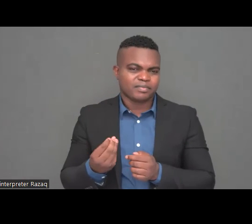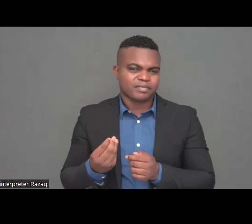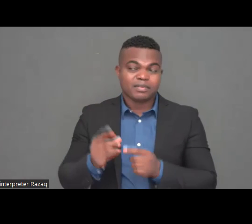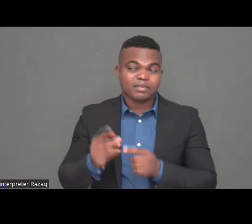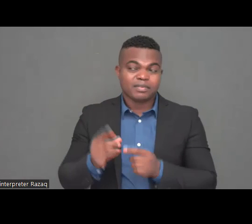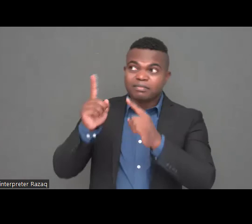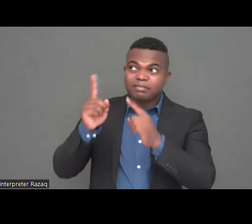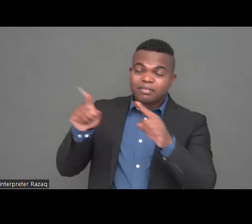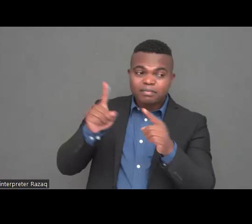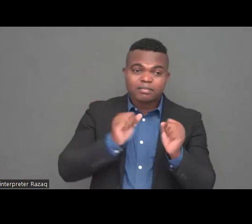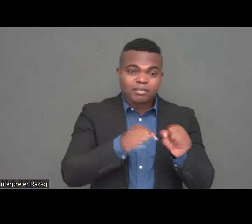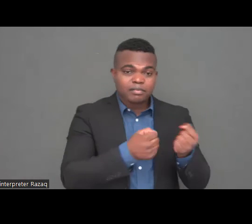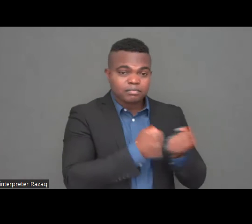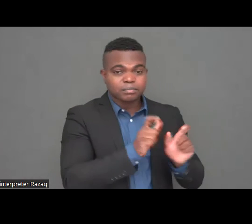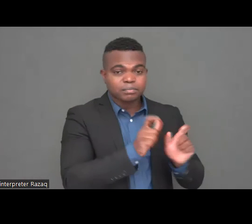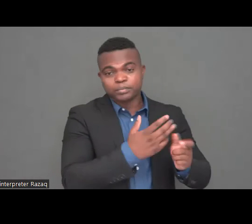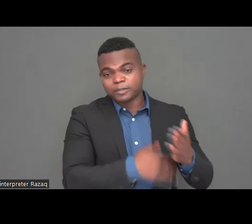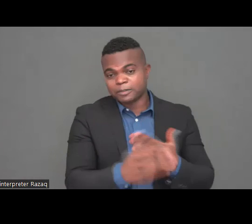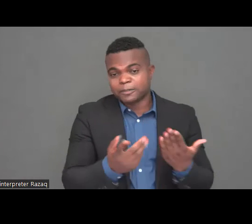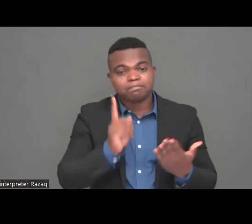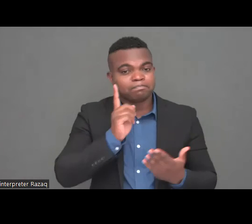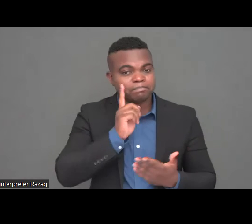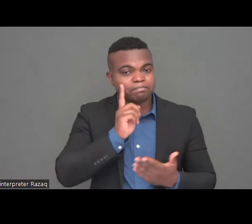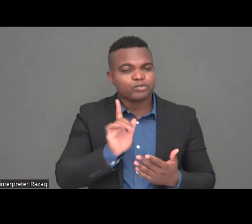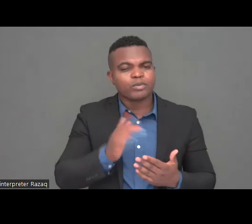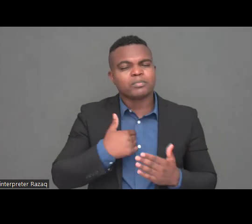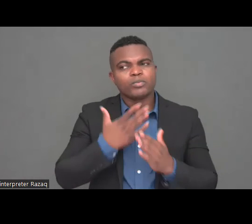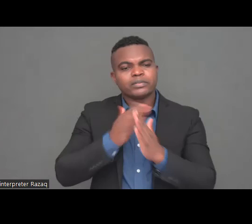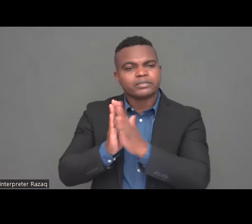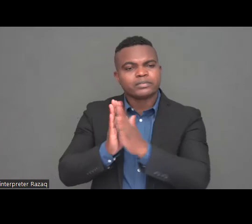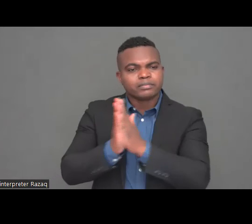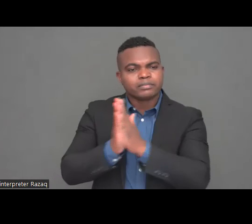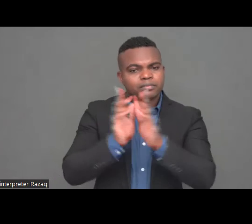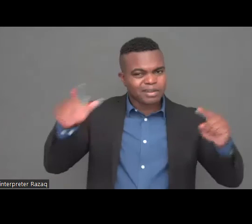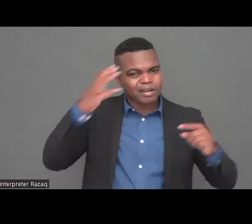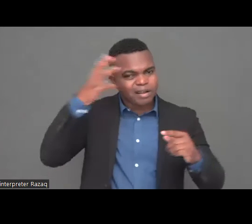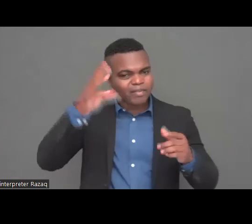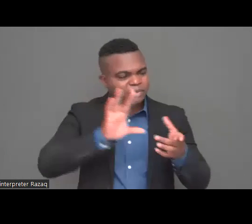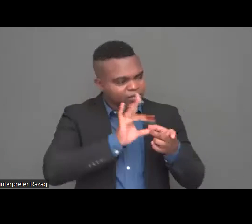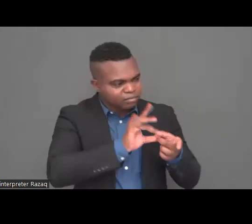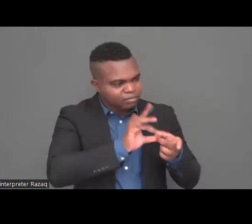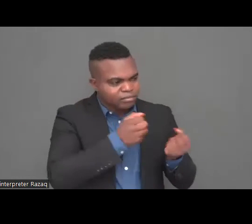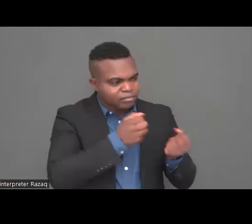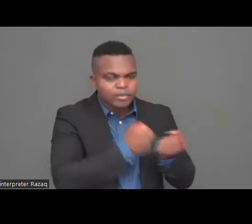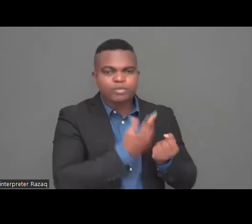are able to provide this financial help and implement this I wish you thank you very much for your attention I wish you a lot of health and peaceful